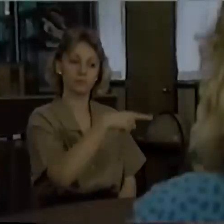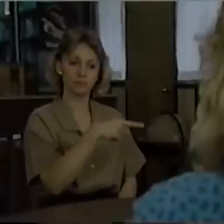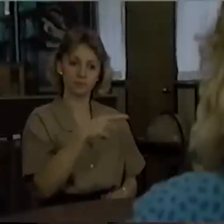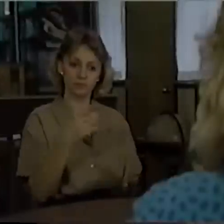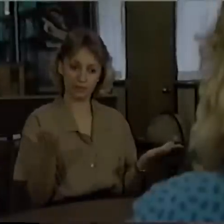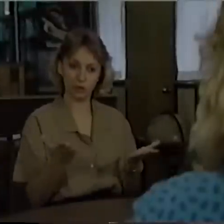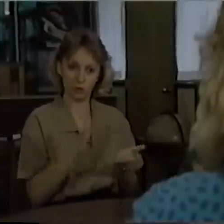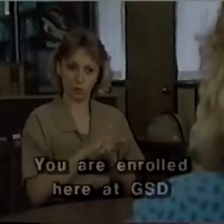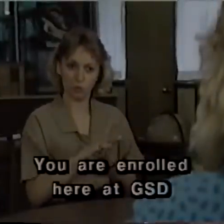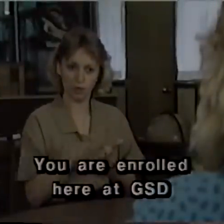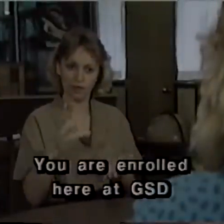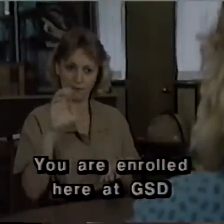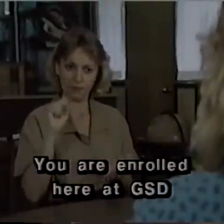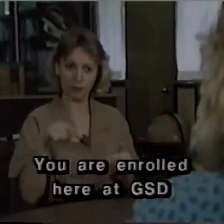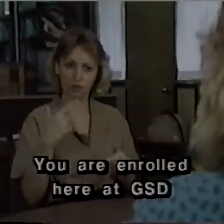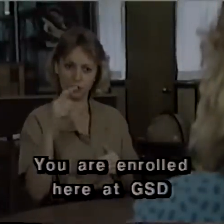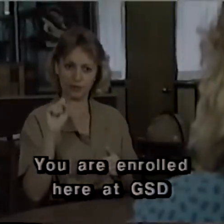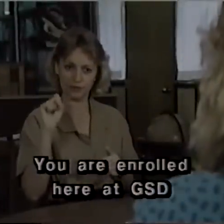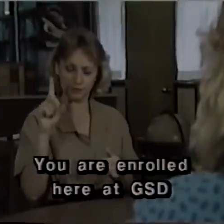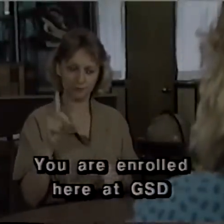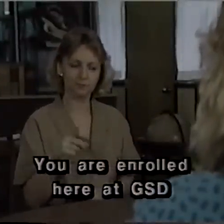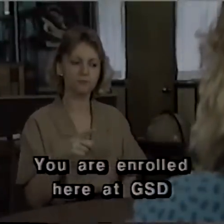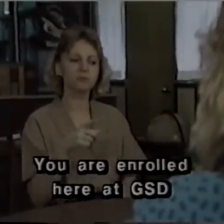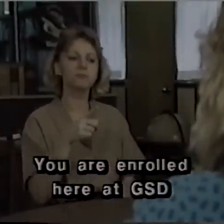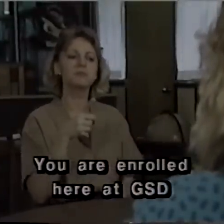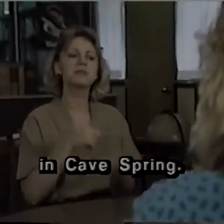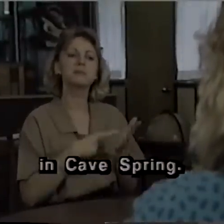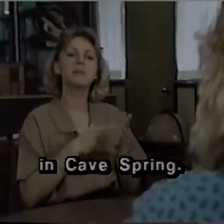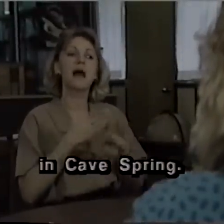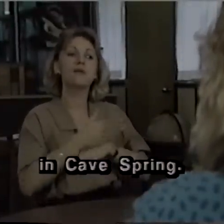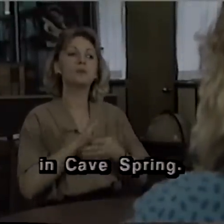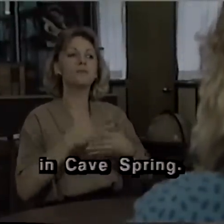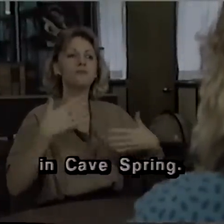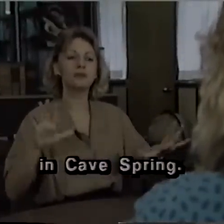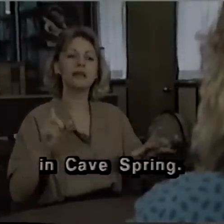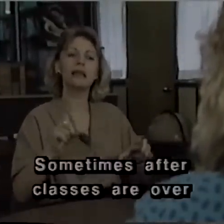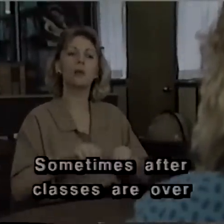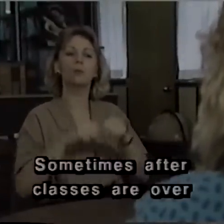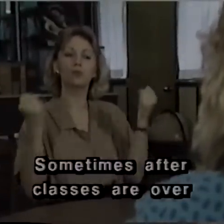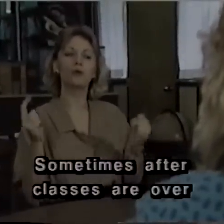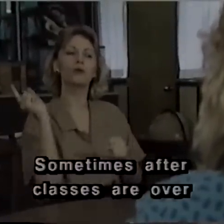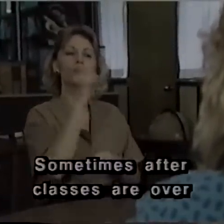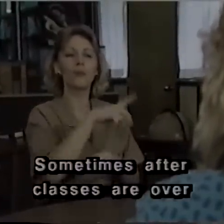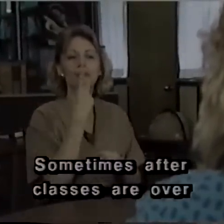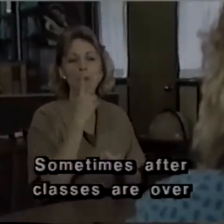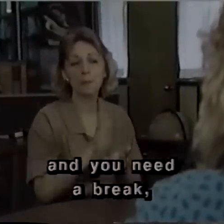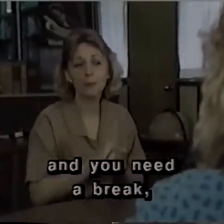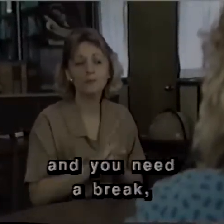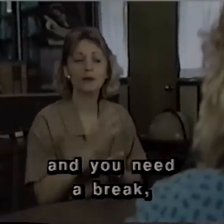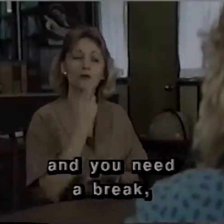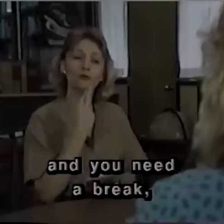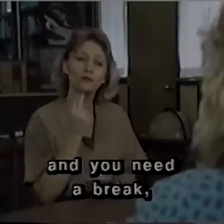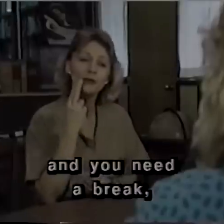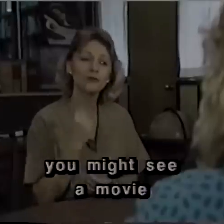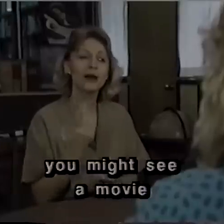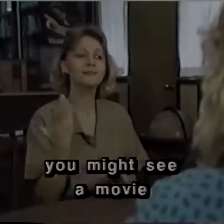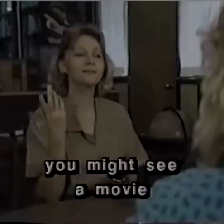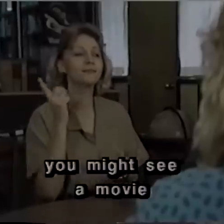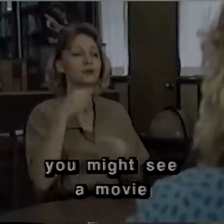You are enrolled here at GSD in Cave Spring. Sometimes after classes are over and you need a break, you might see a movie or